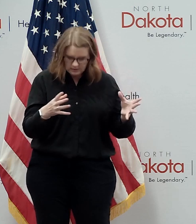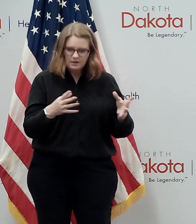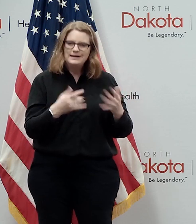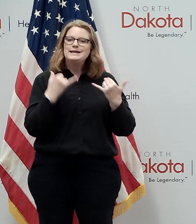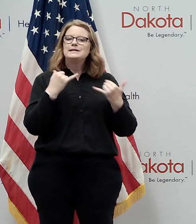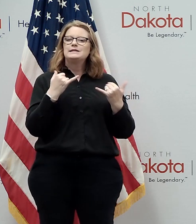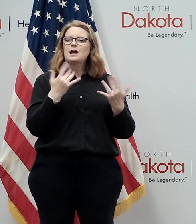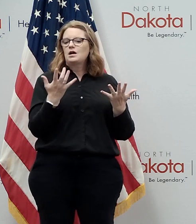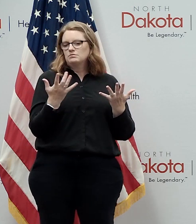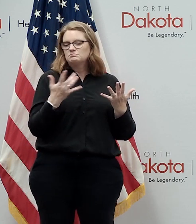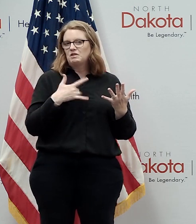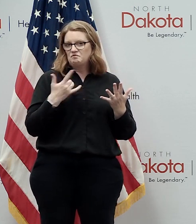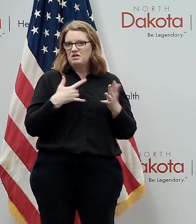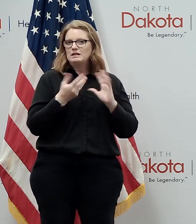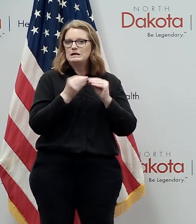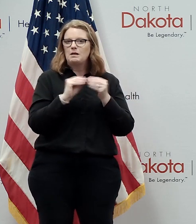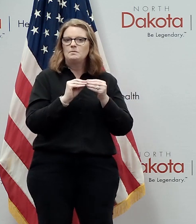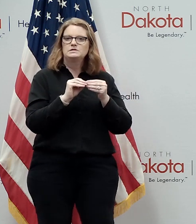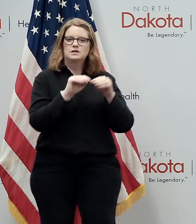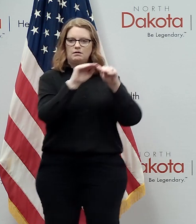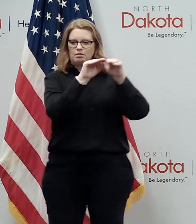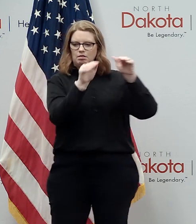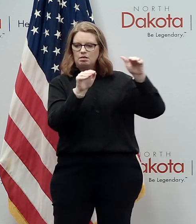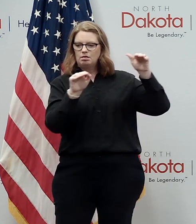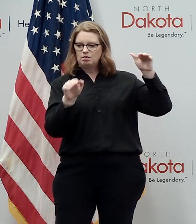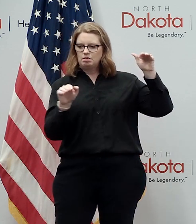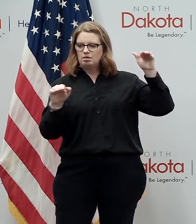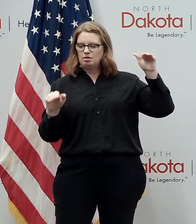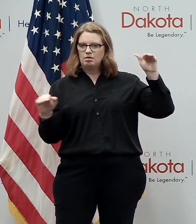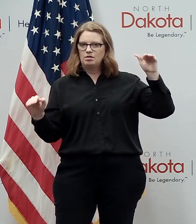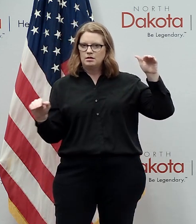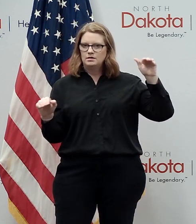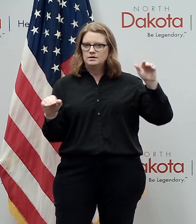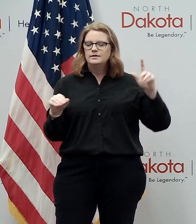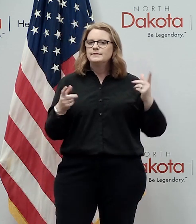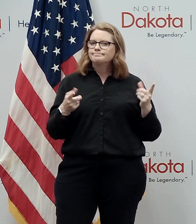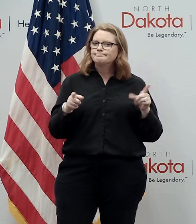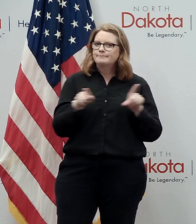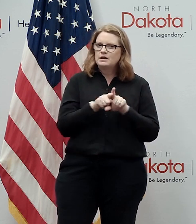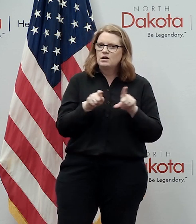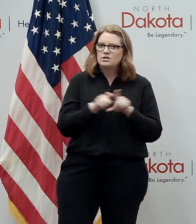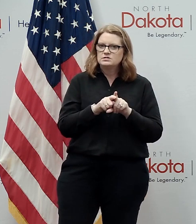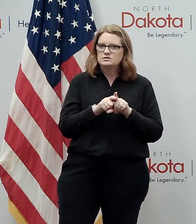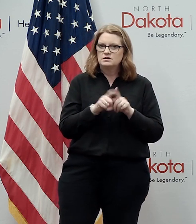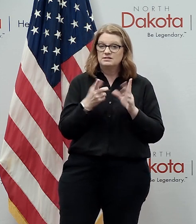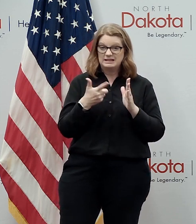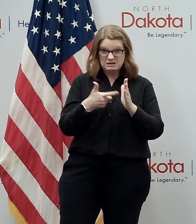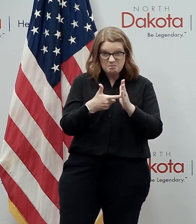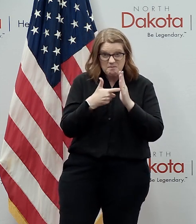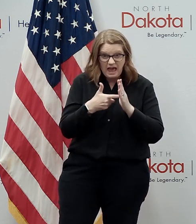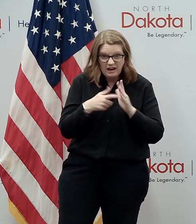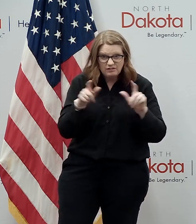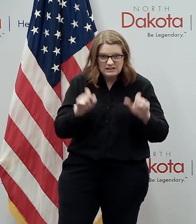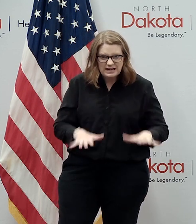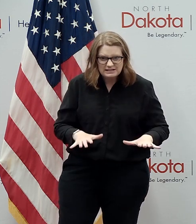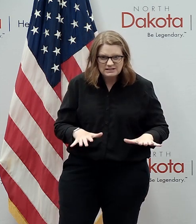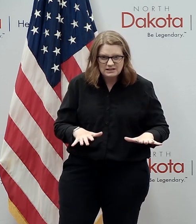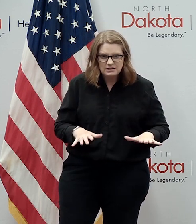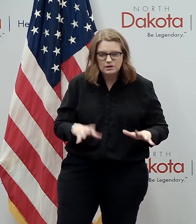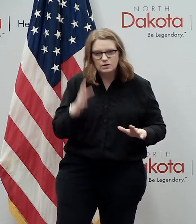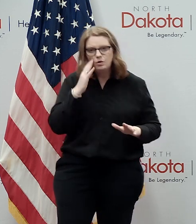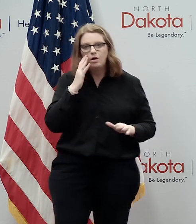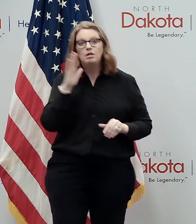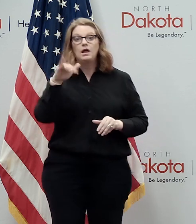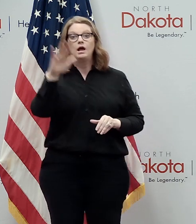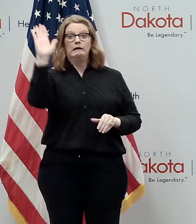point where the numbers are coming down uh in terms of the testing but we also have seen that there's been a drop off in demand of people that want to